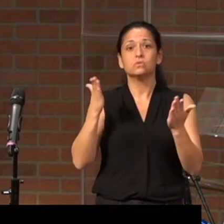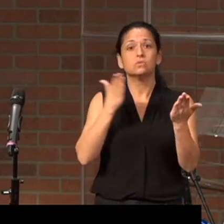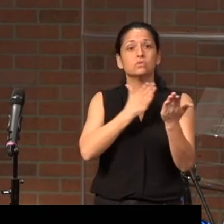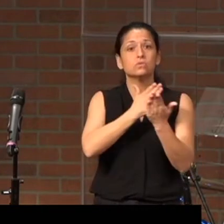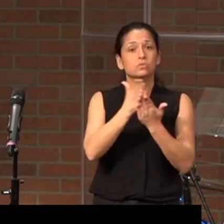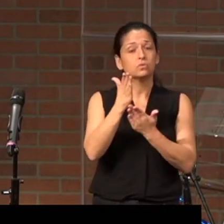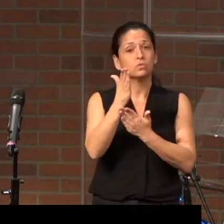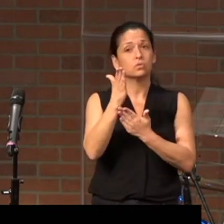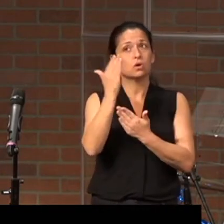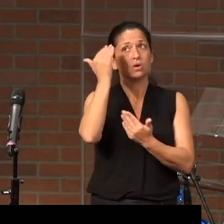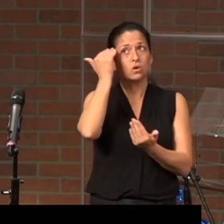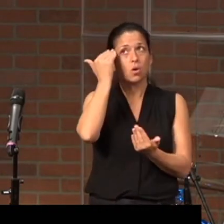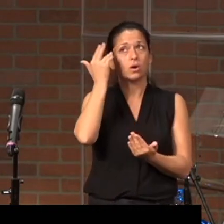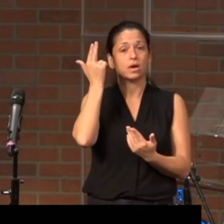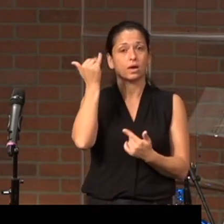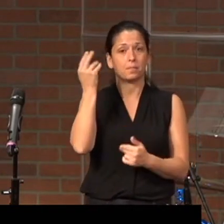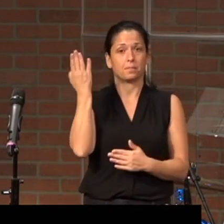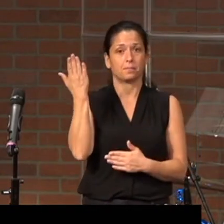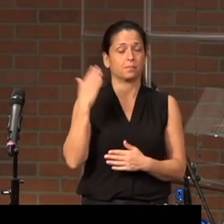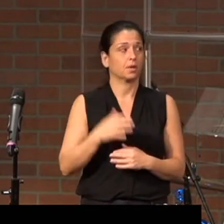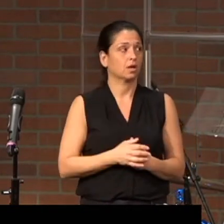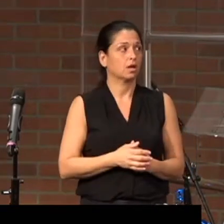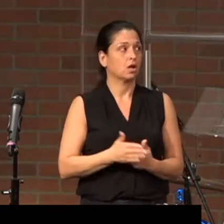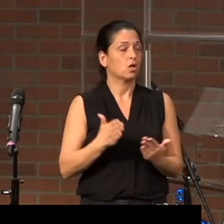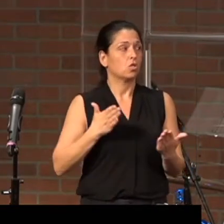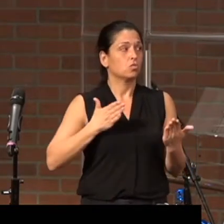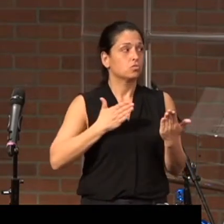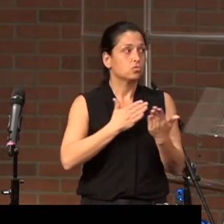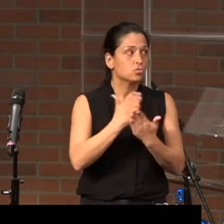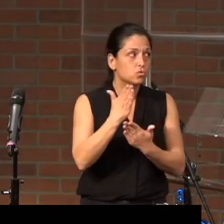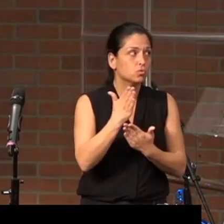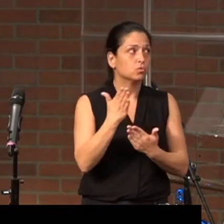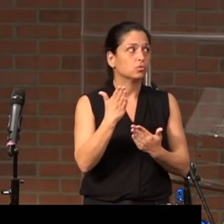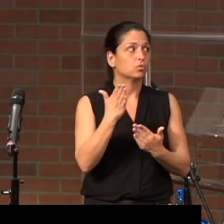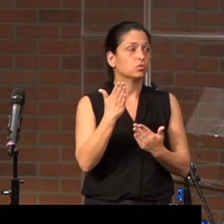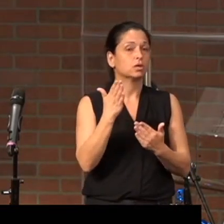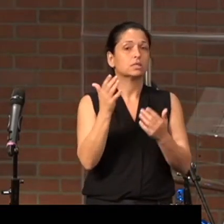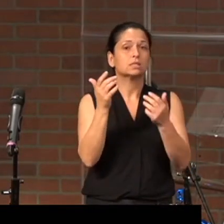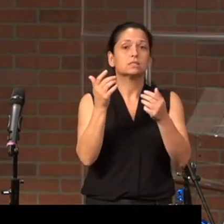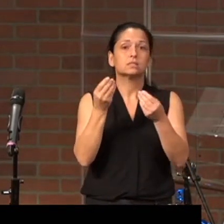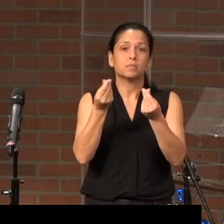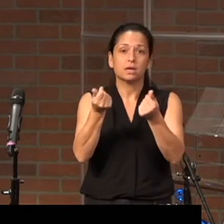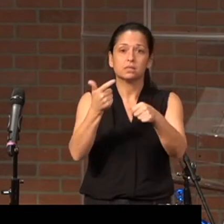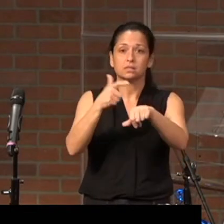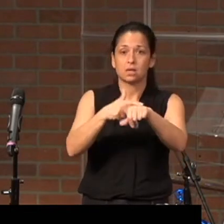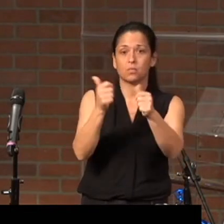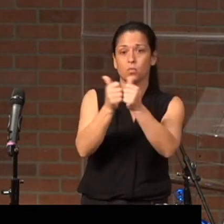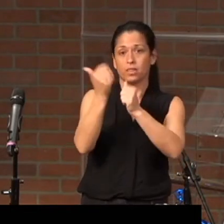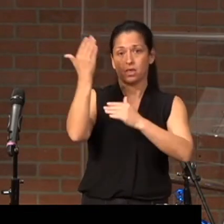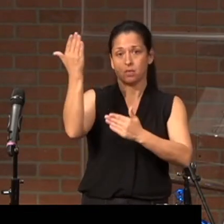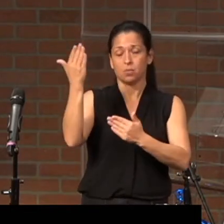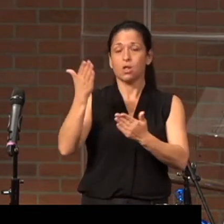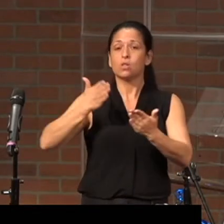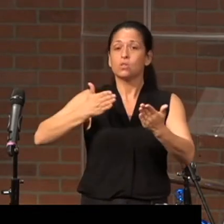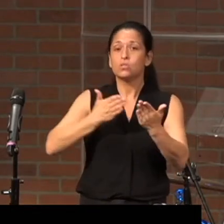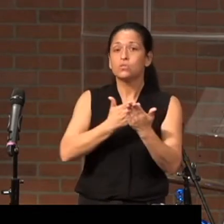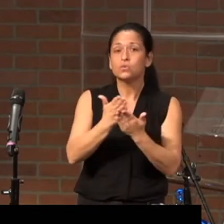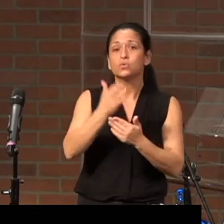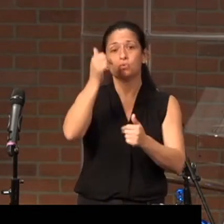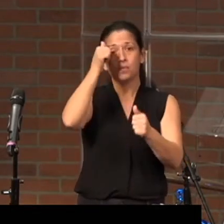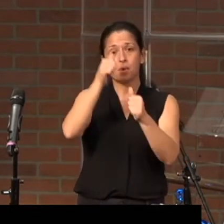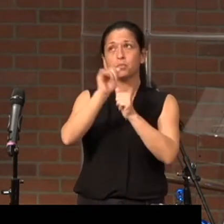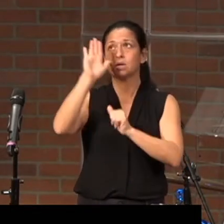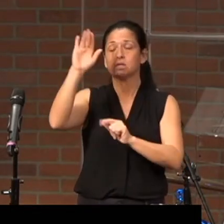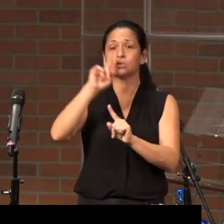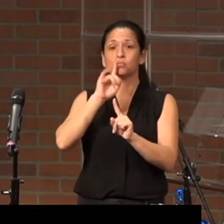knowing him, through time with him, through remembering his